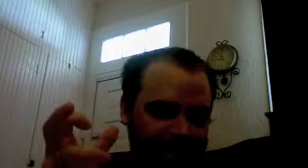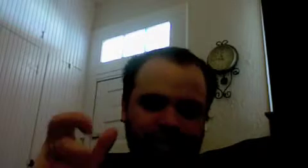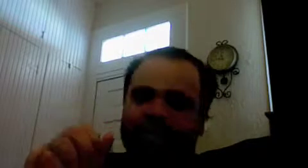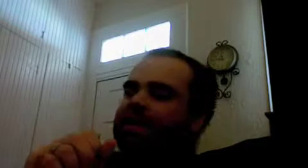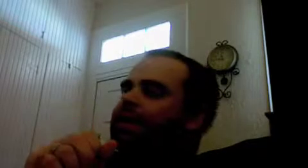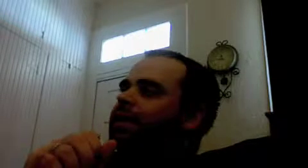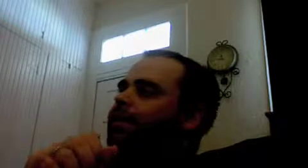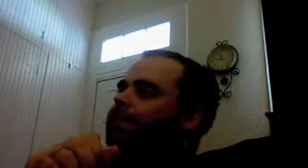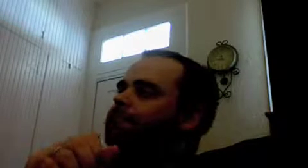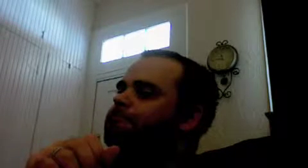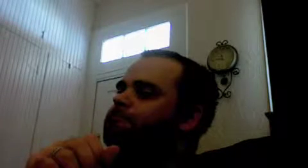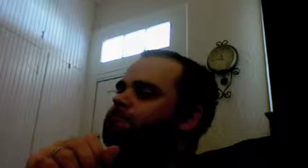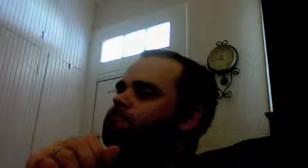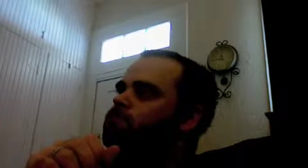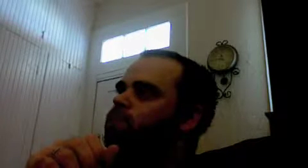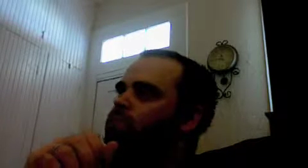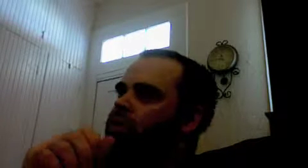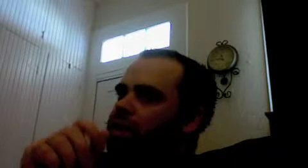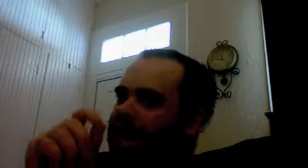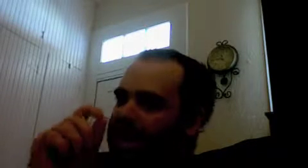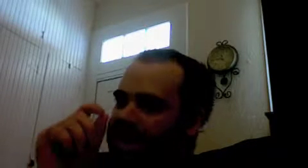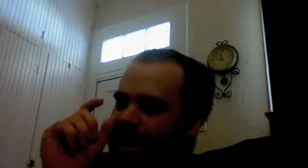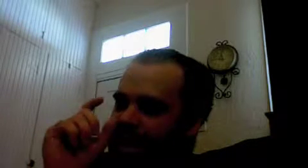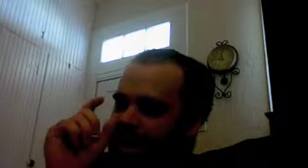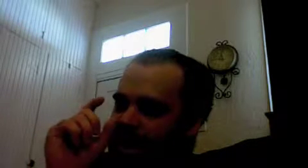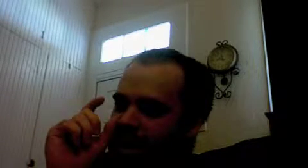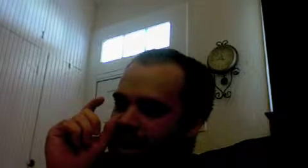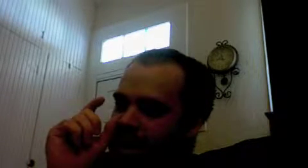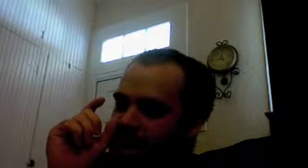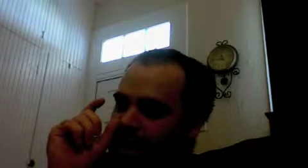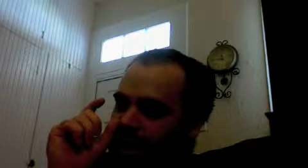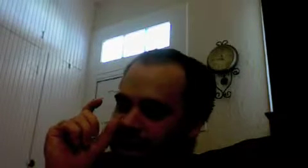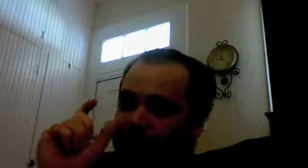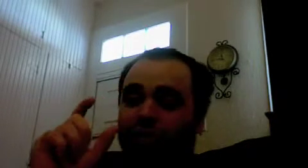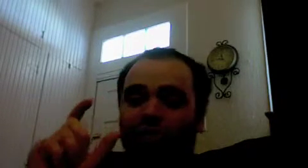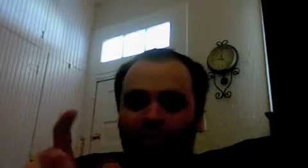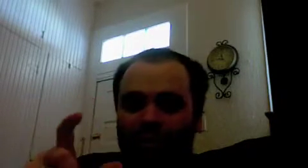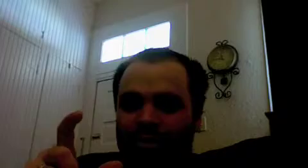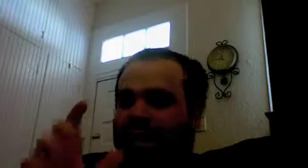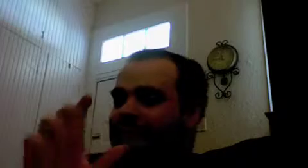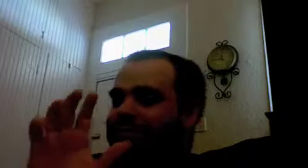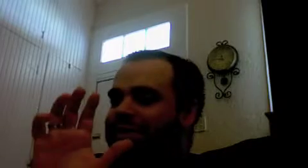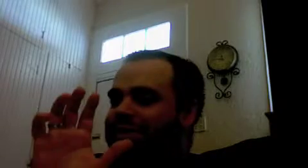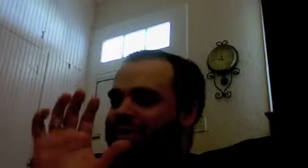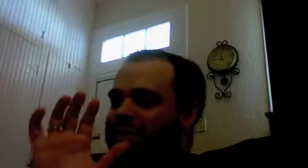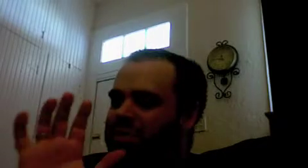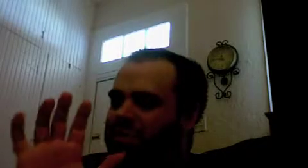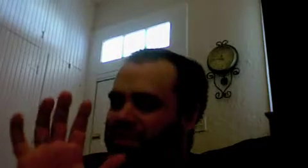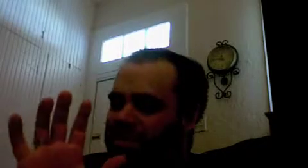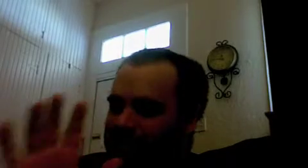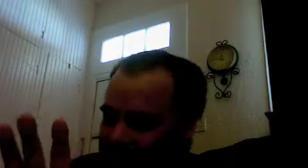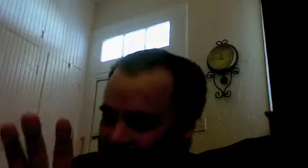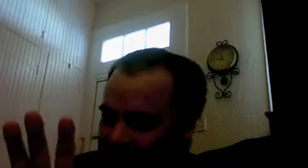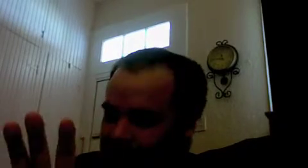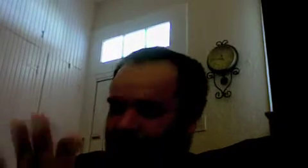um and let me assure you that everything that you think you know about